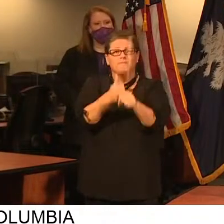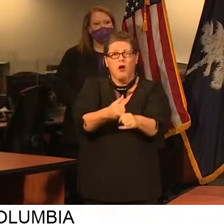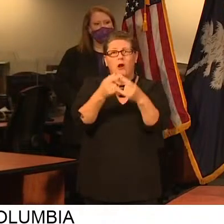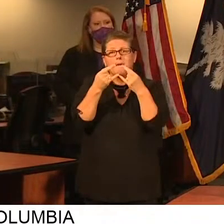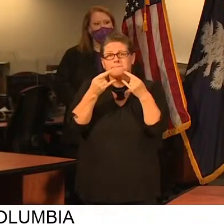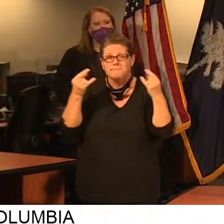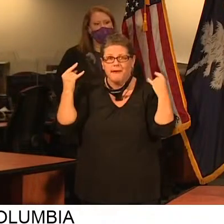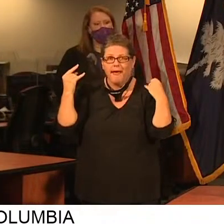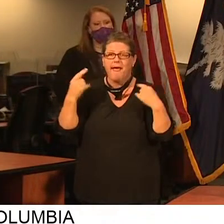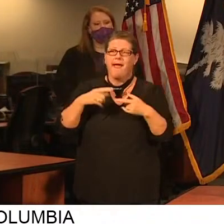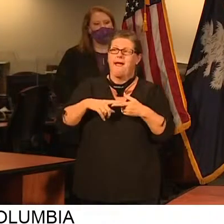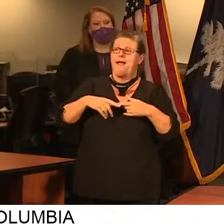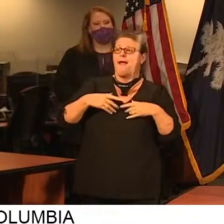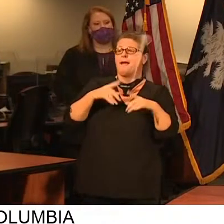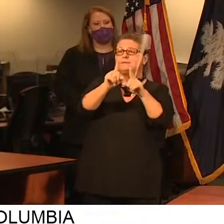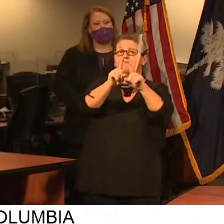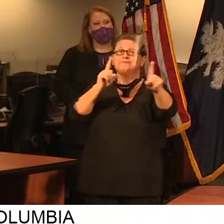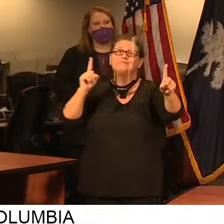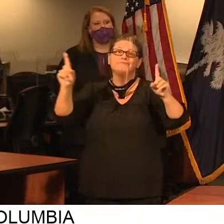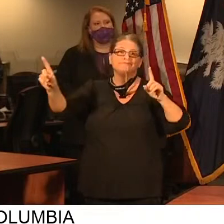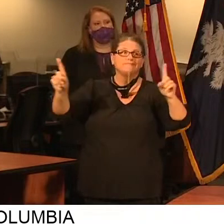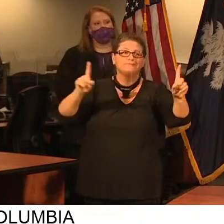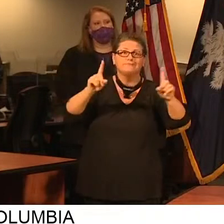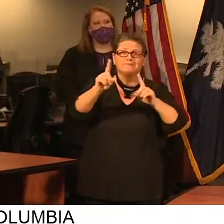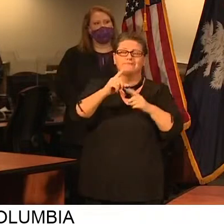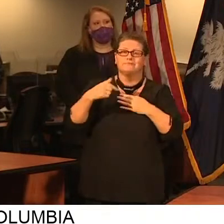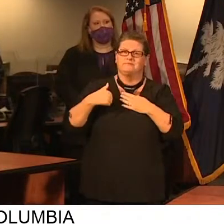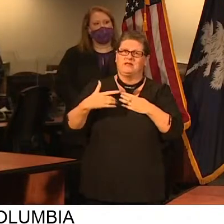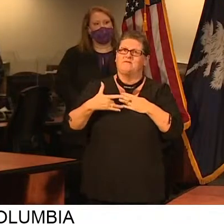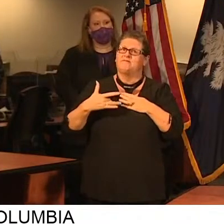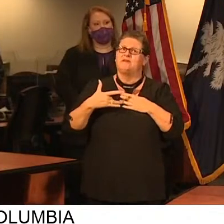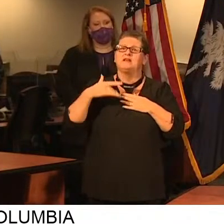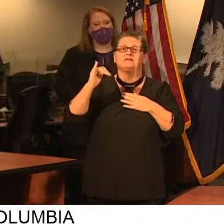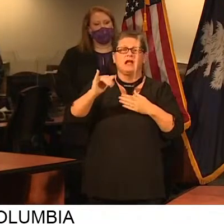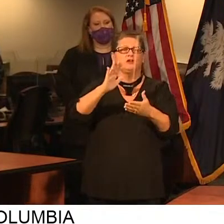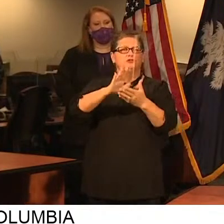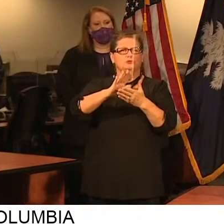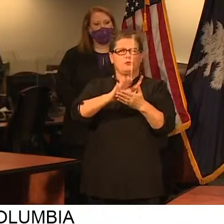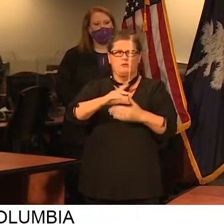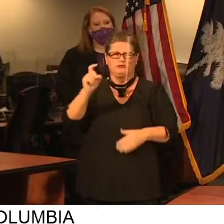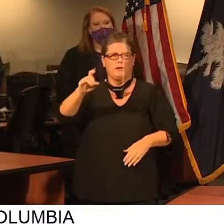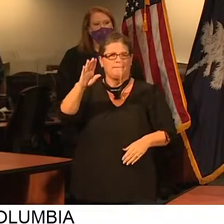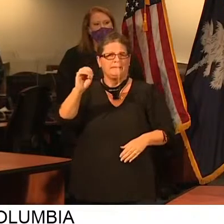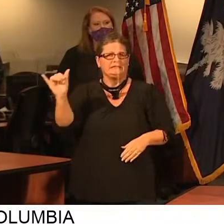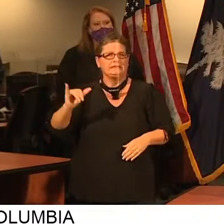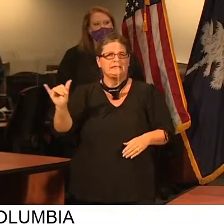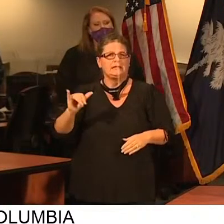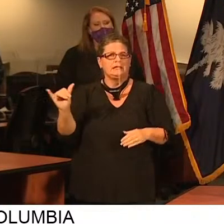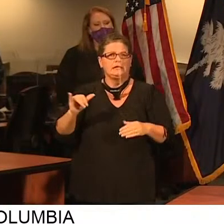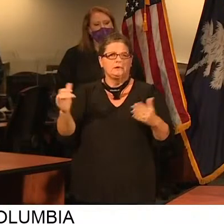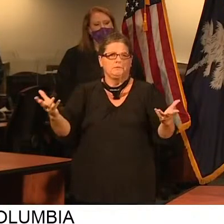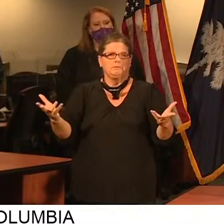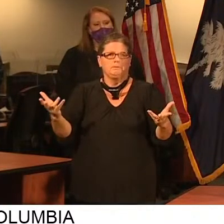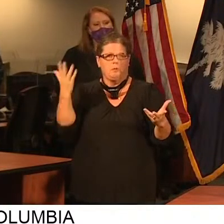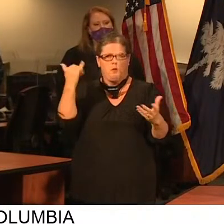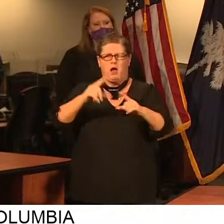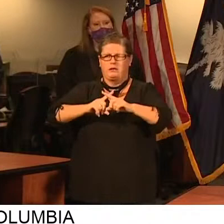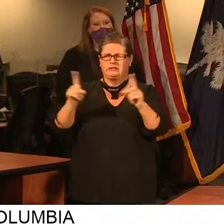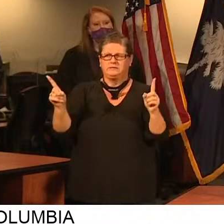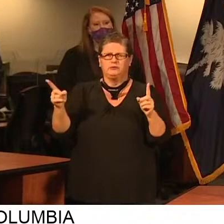keep them healthy and working. I believe that schools are no different. I believe that by